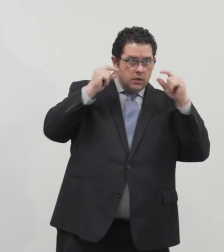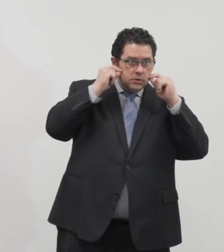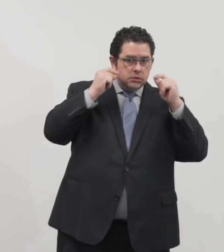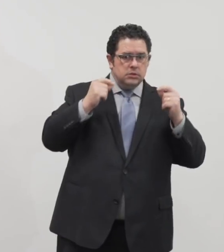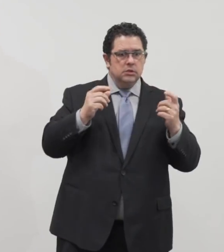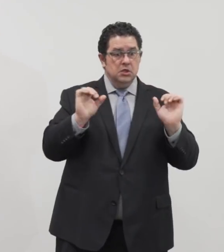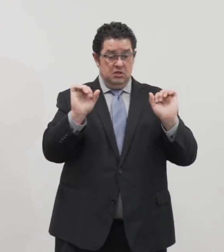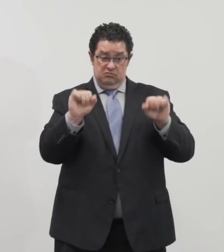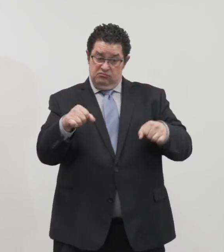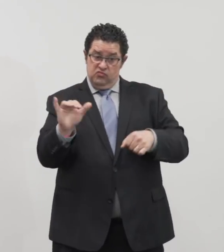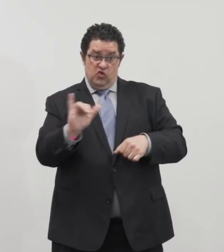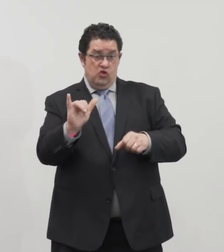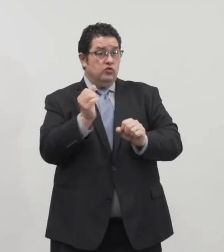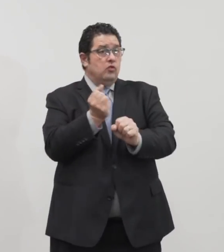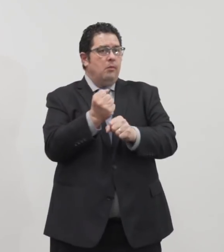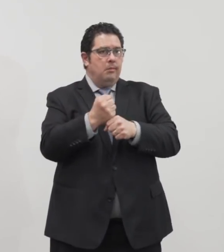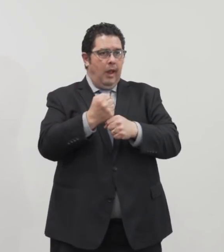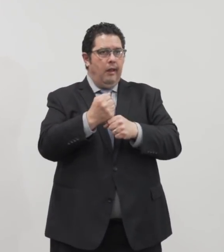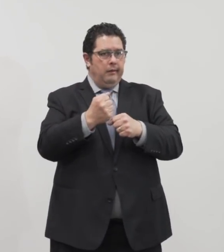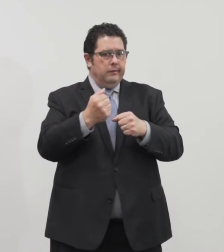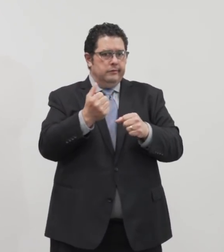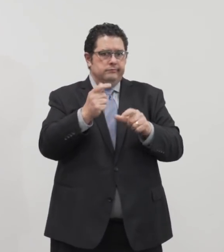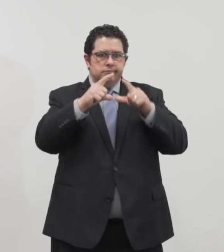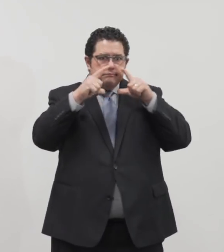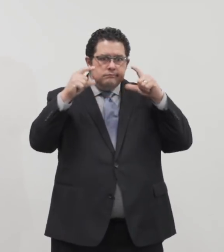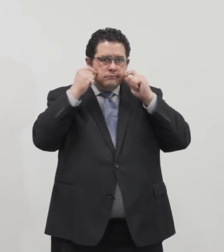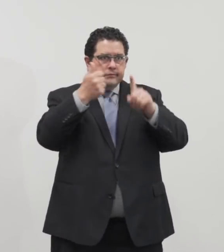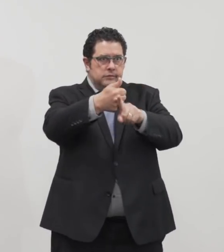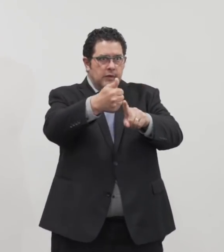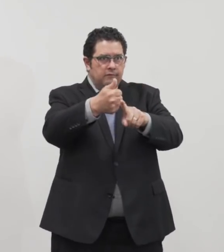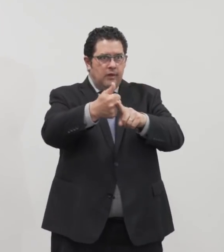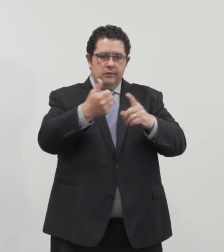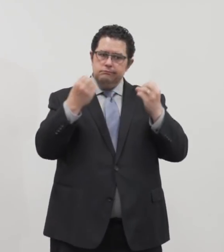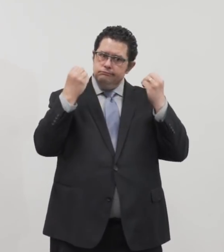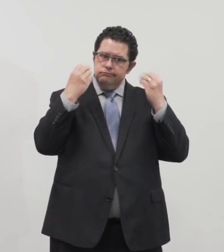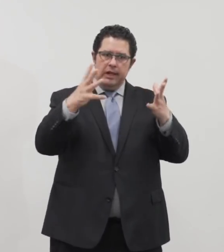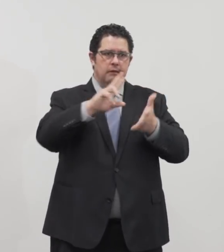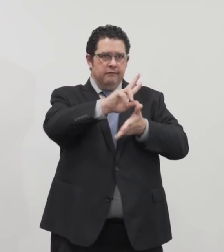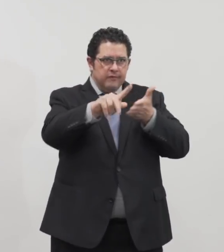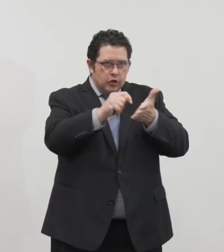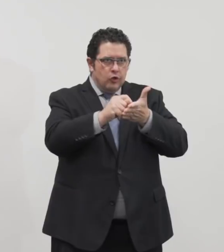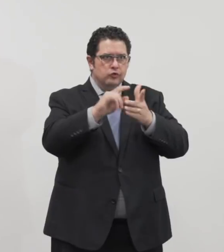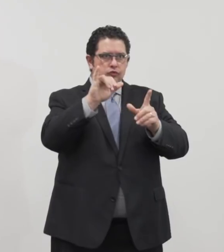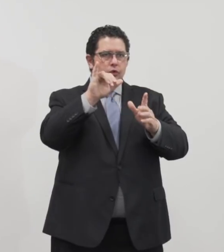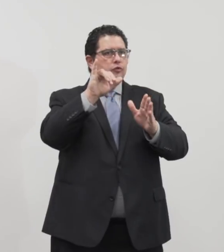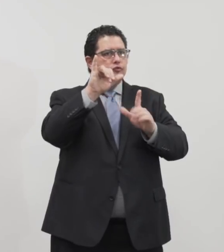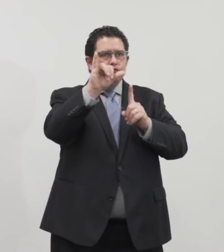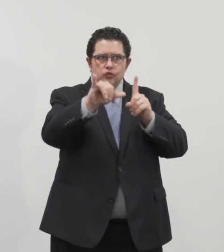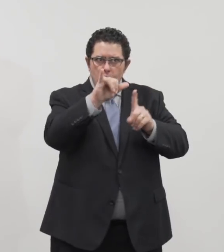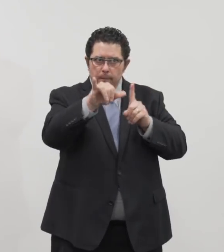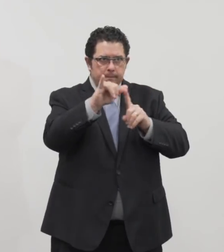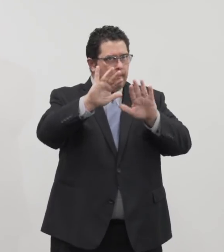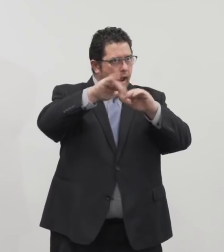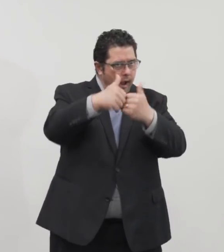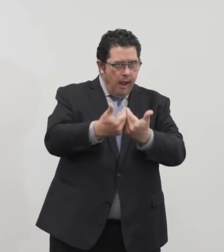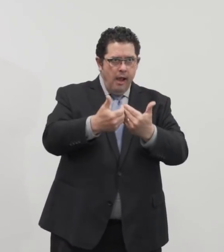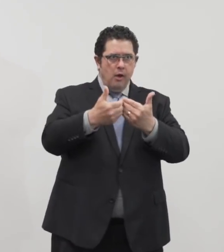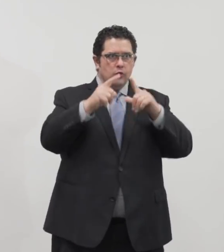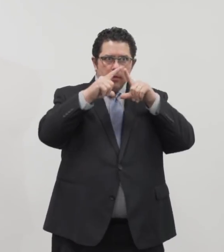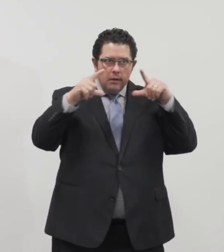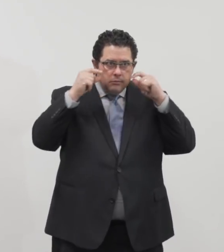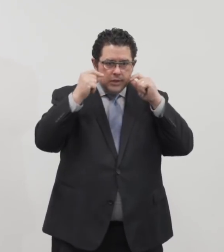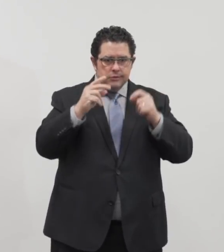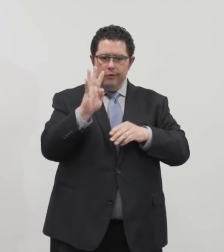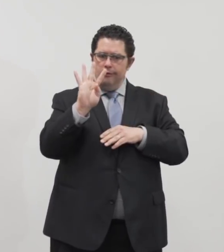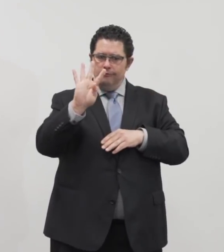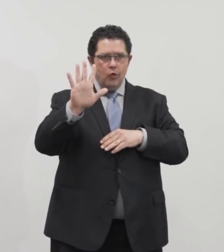You can also make face coverings. There's all kinds of videos on YouTube on how to do that in 45 seconds or a